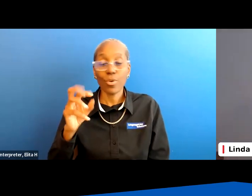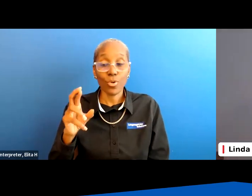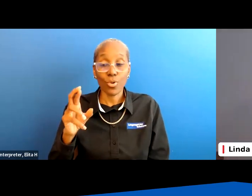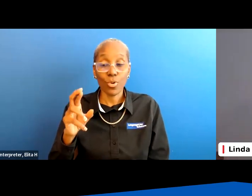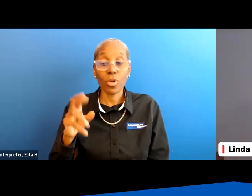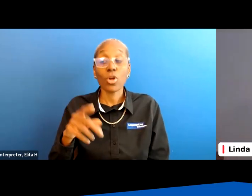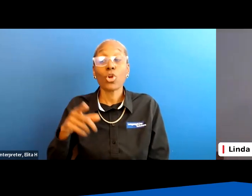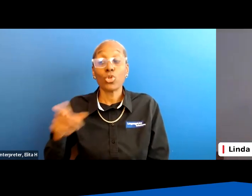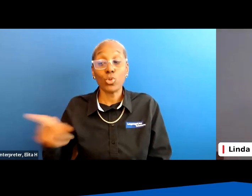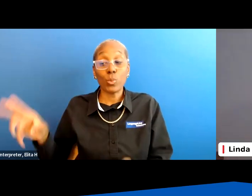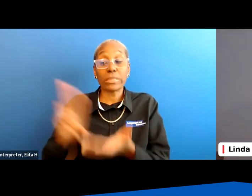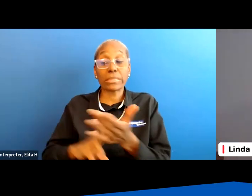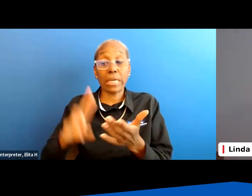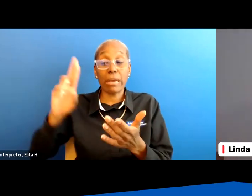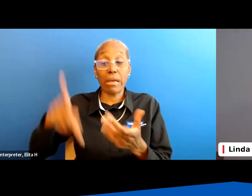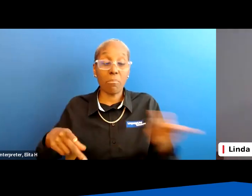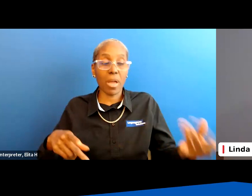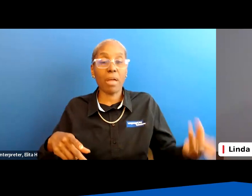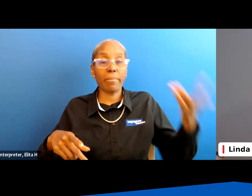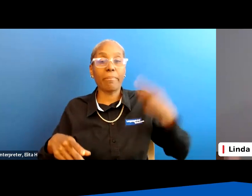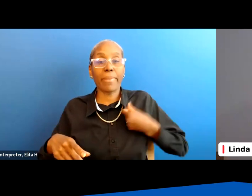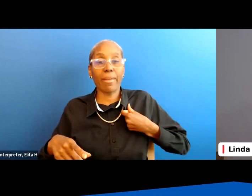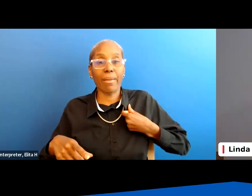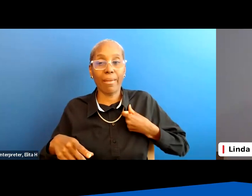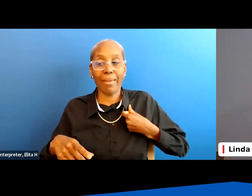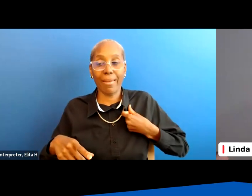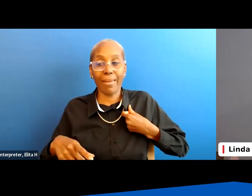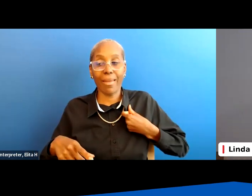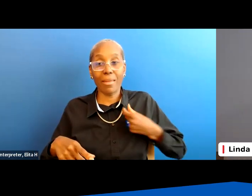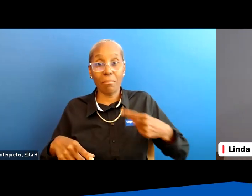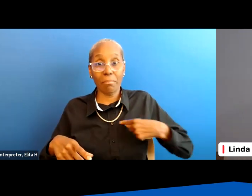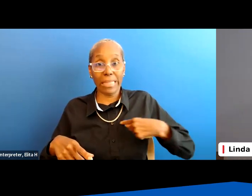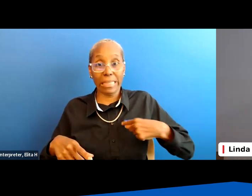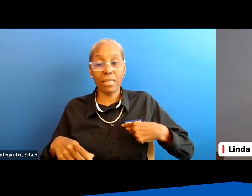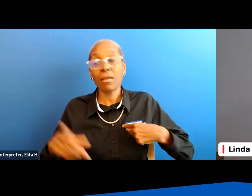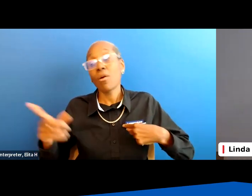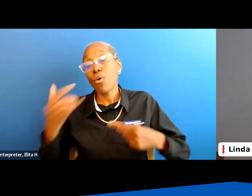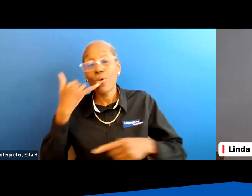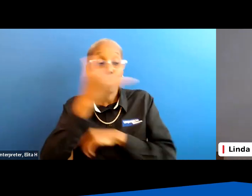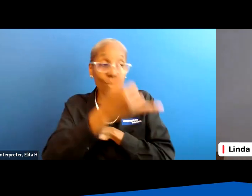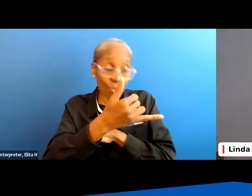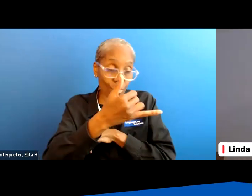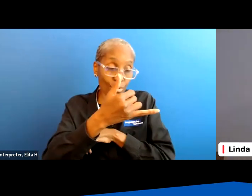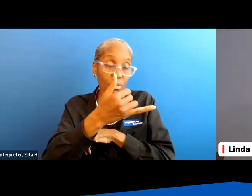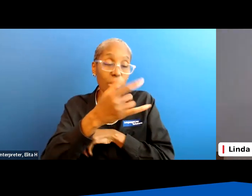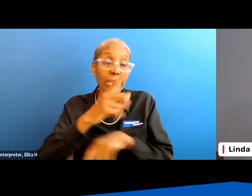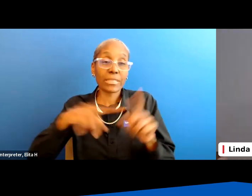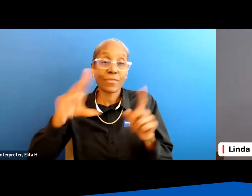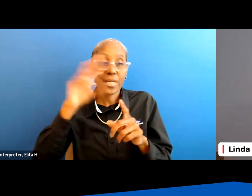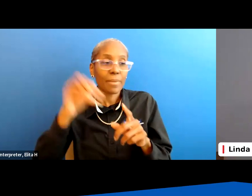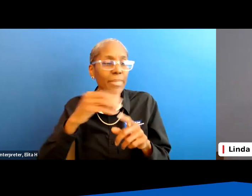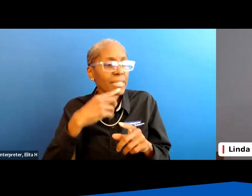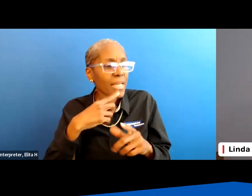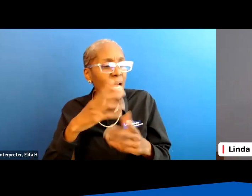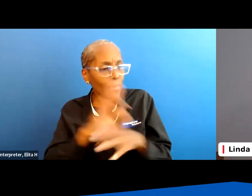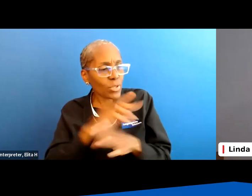you sign up with so you don't necessarily pay for their services but they or you can call the different uh companies and say i'm